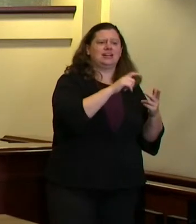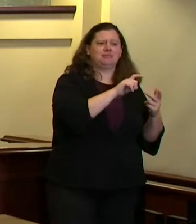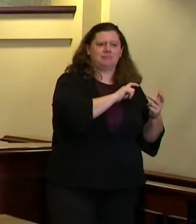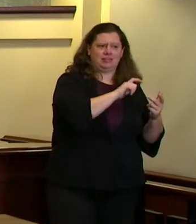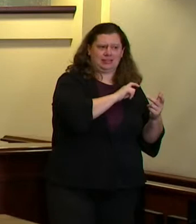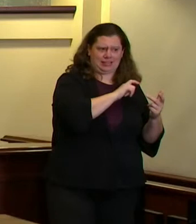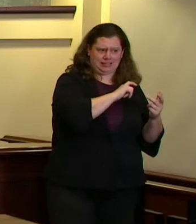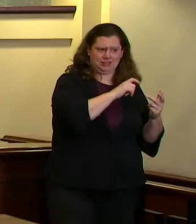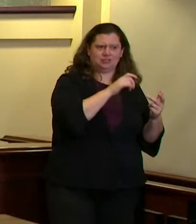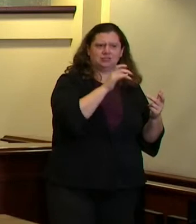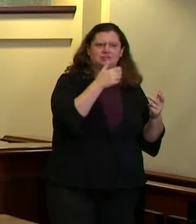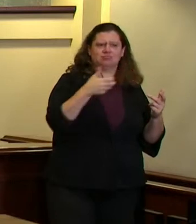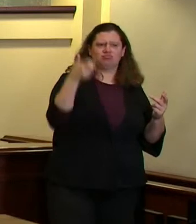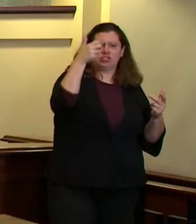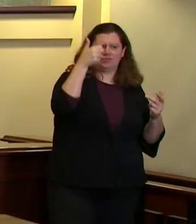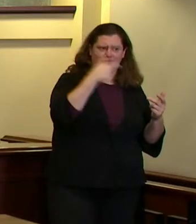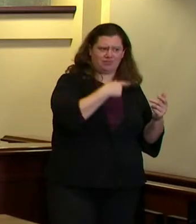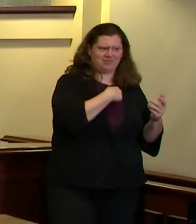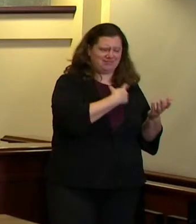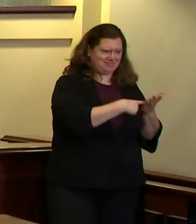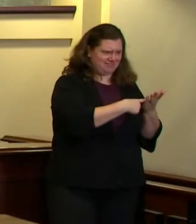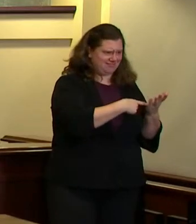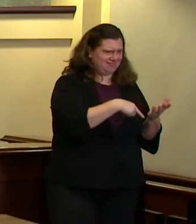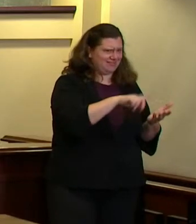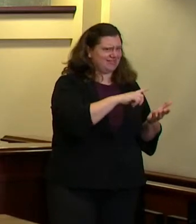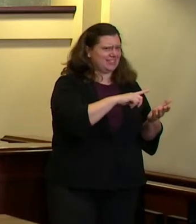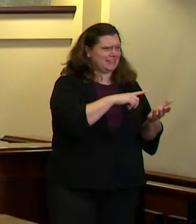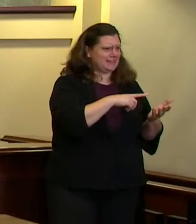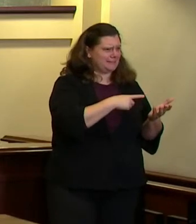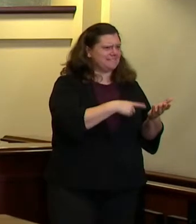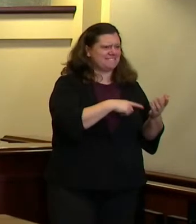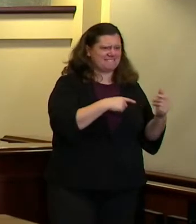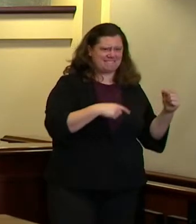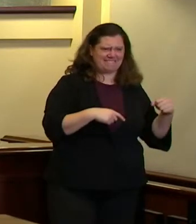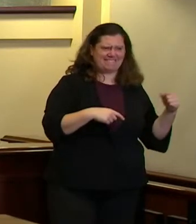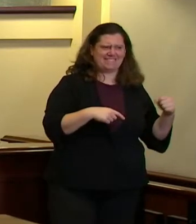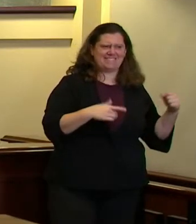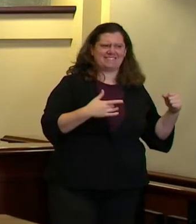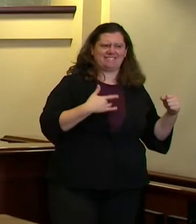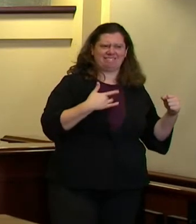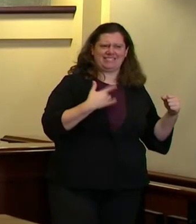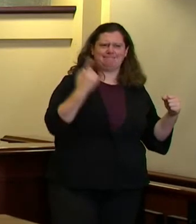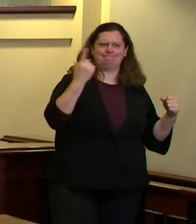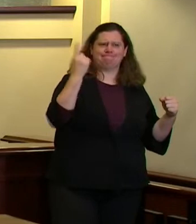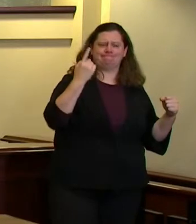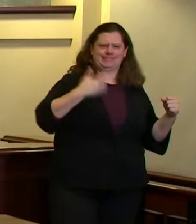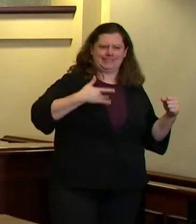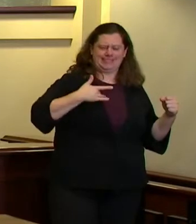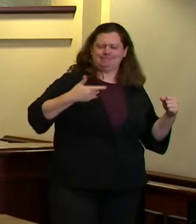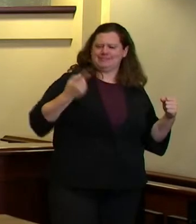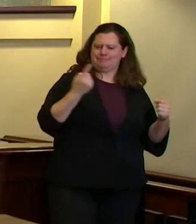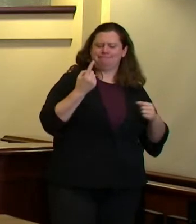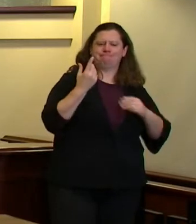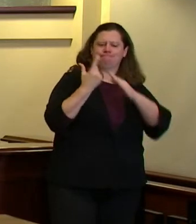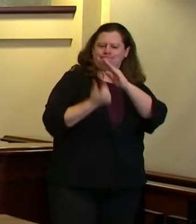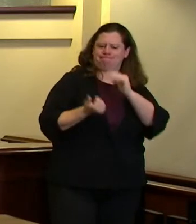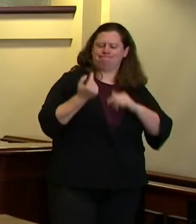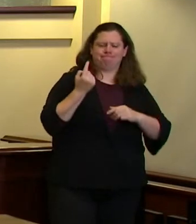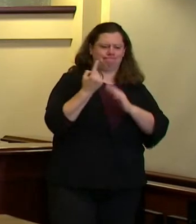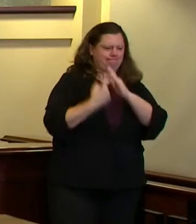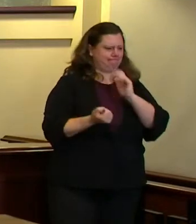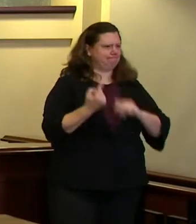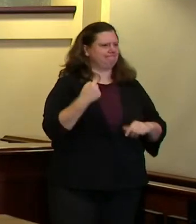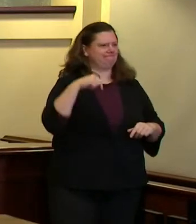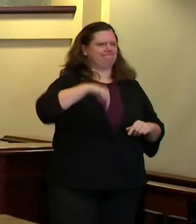and we all came to the conclusion that there's a there there that this is worth pursuing that there are opportunities to better align our